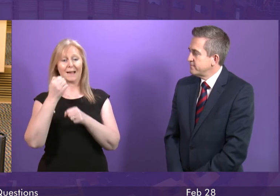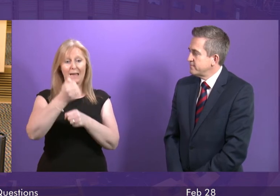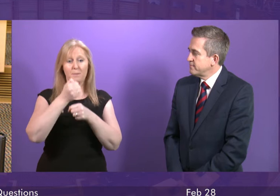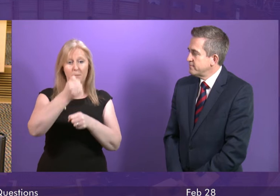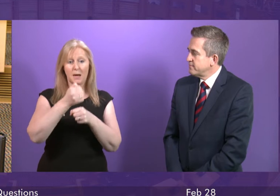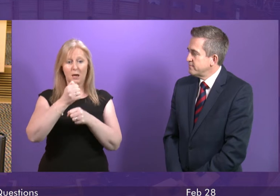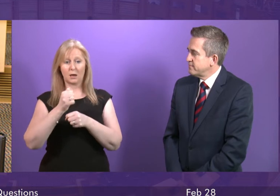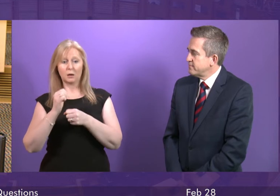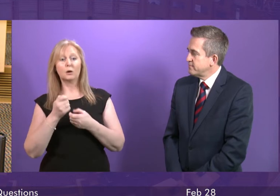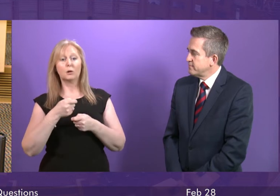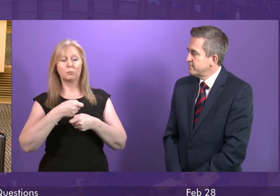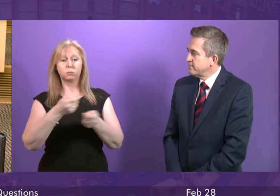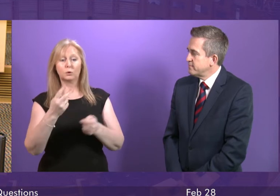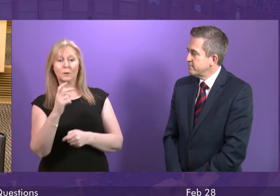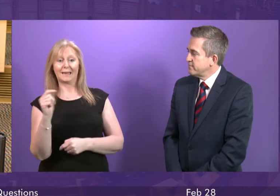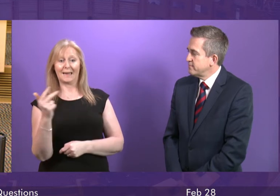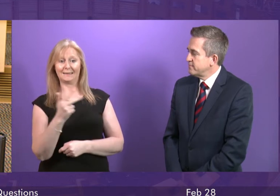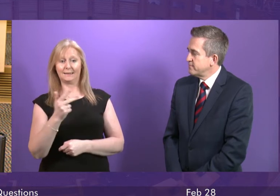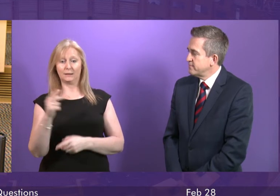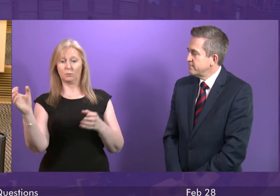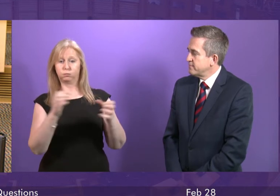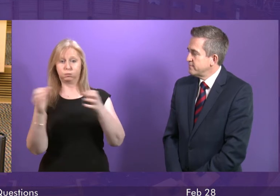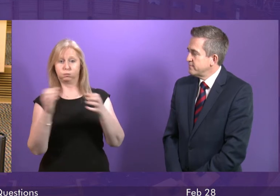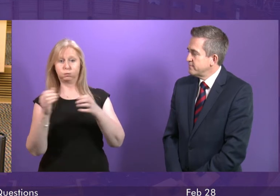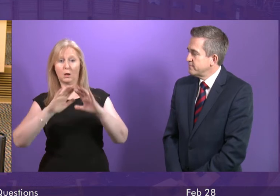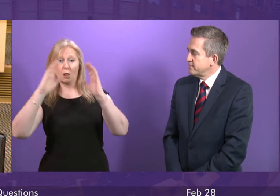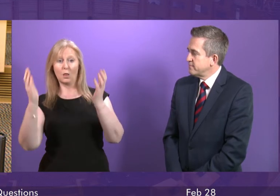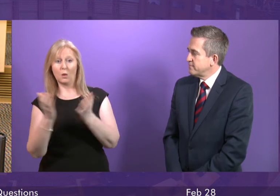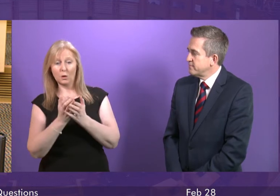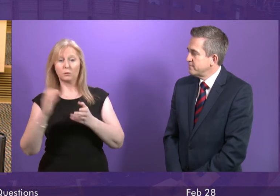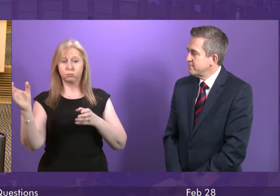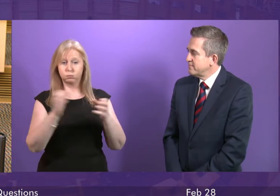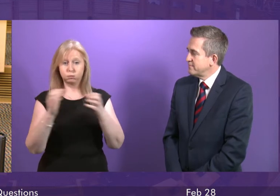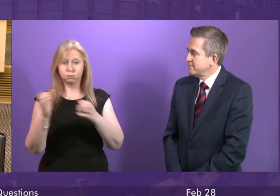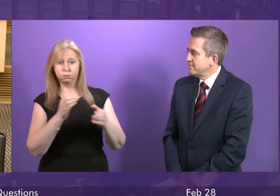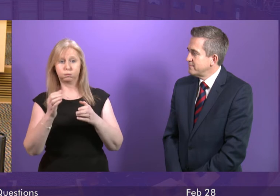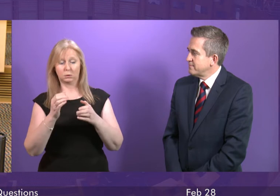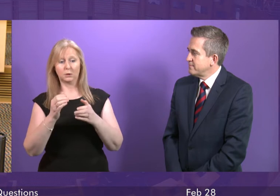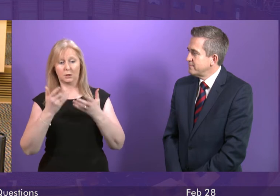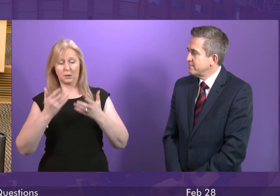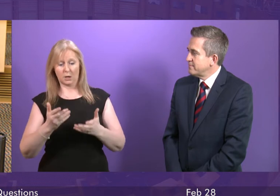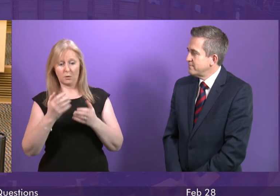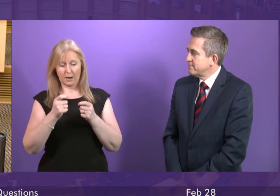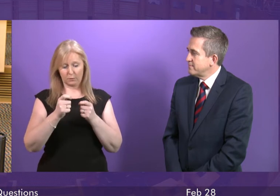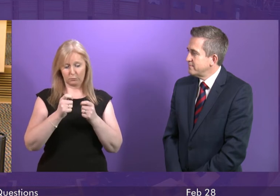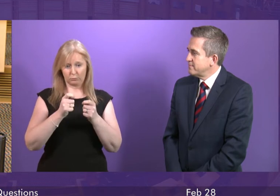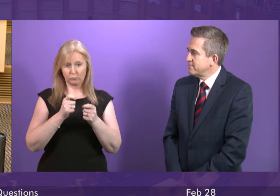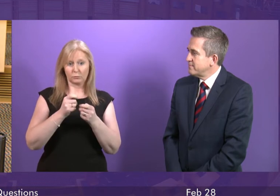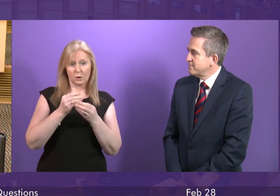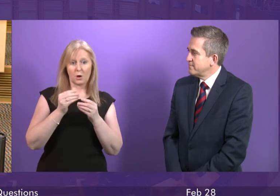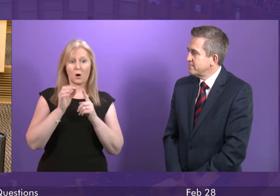2018, generated interest from clinicians around the globe. And health boards are now finalising a number of offers of appointments. So